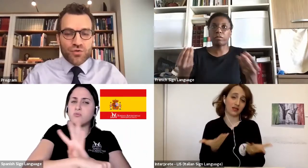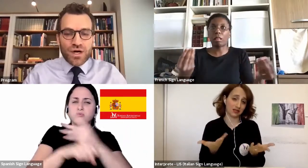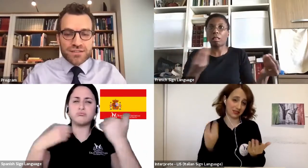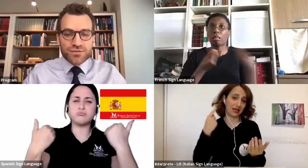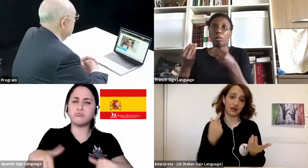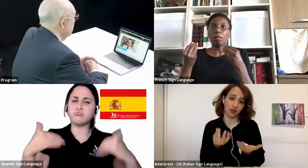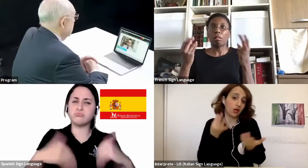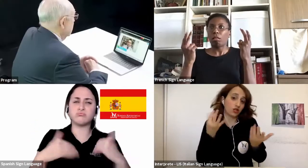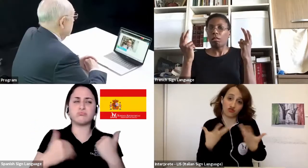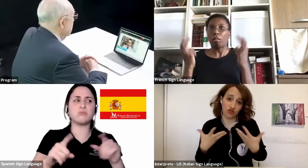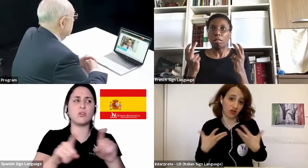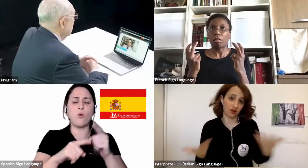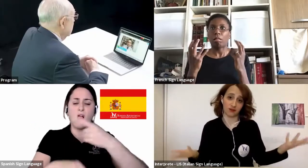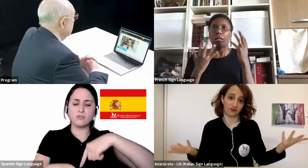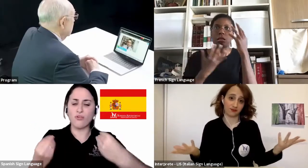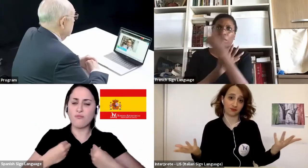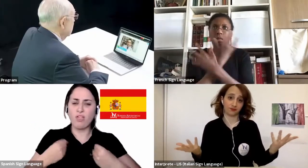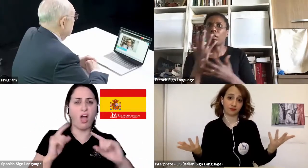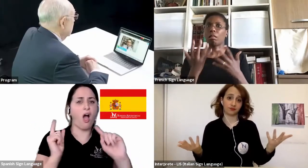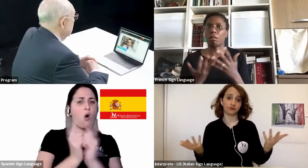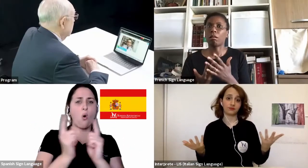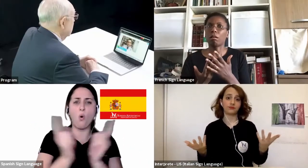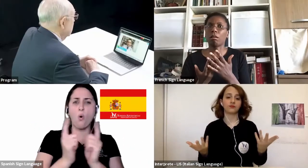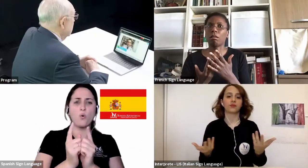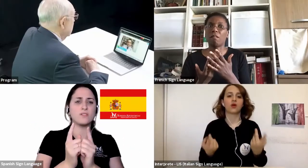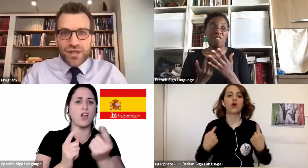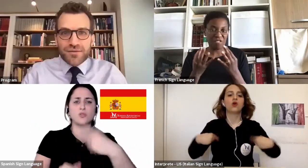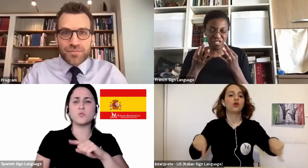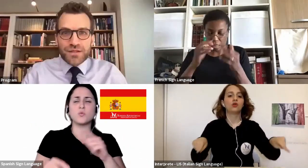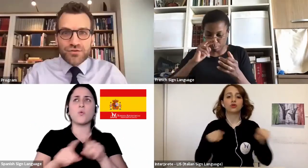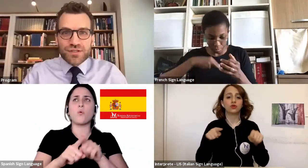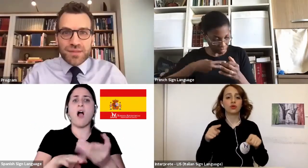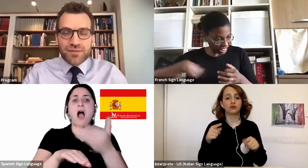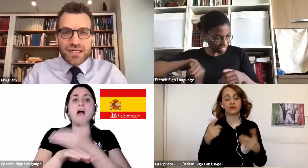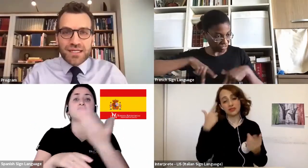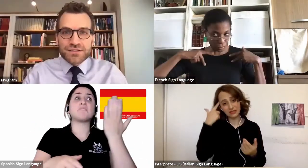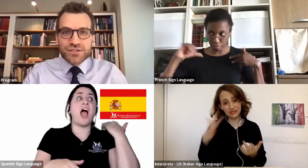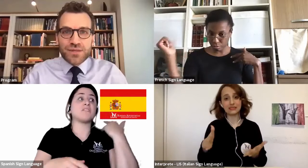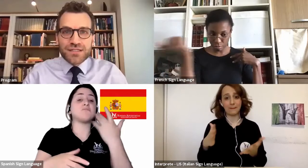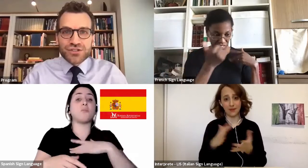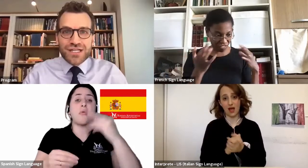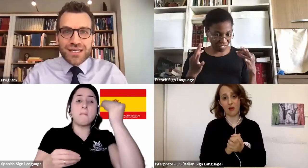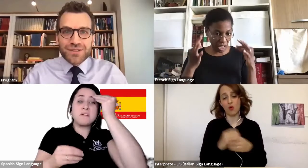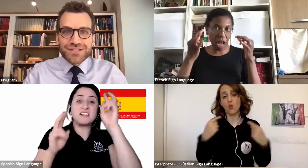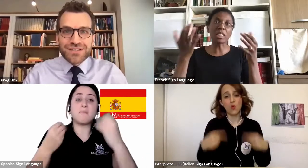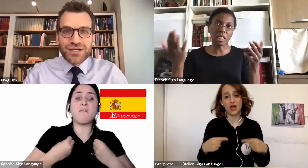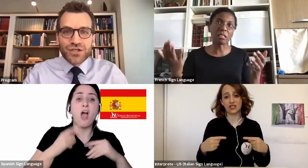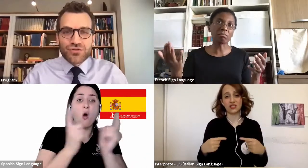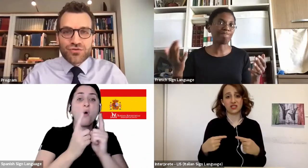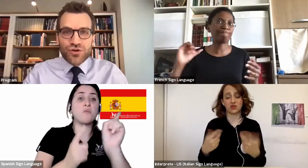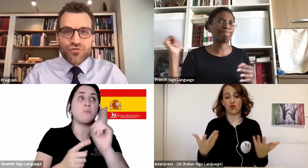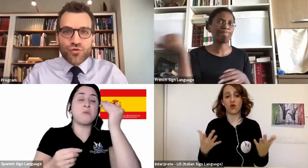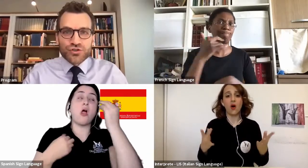otherwise would feel. I think in this sense, suffering during this pandemic, it has not been just limited